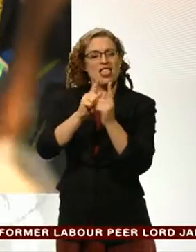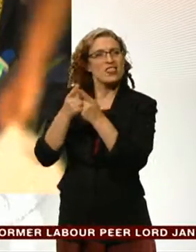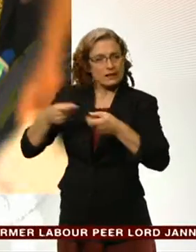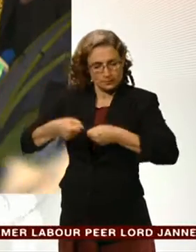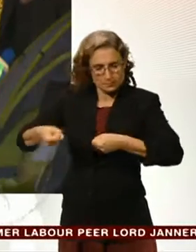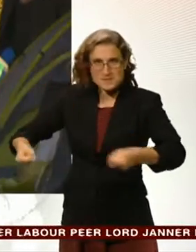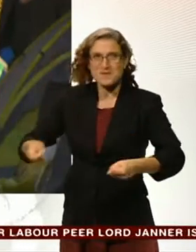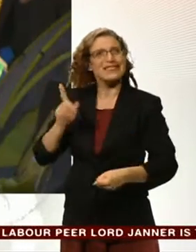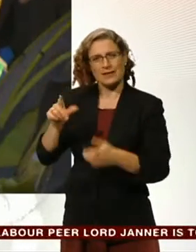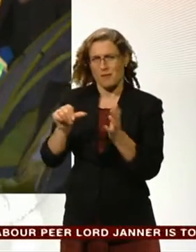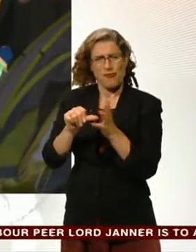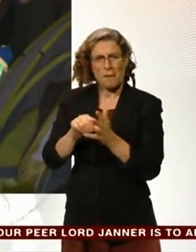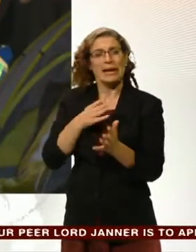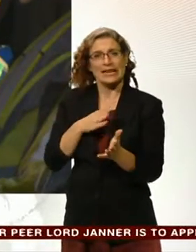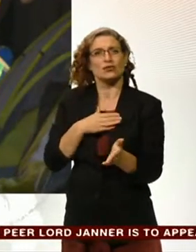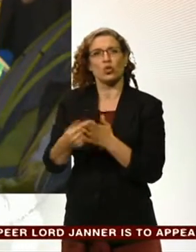problem that does need to be tackled.